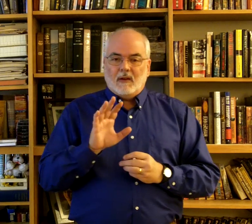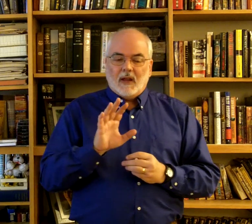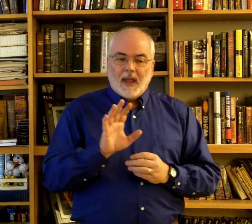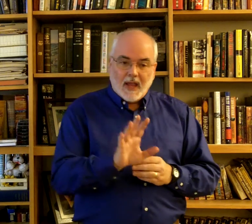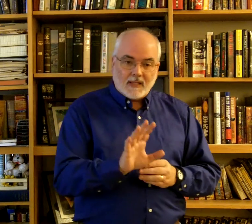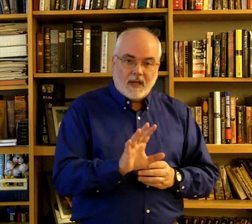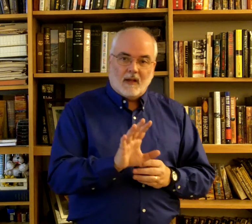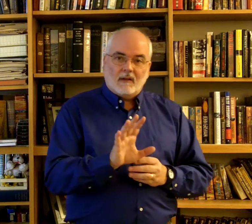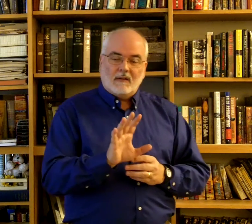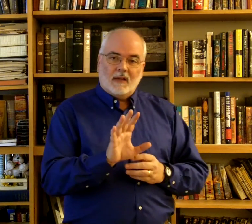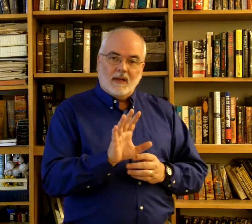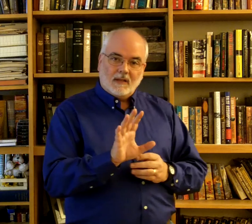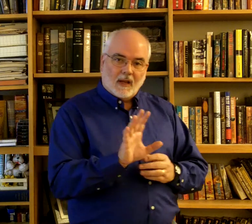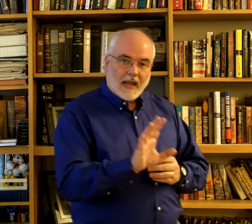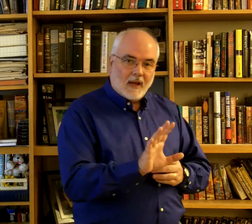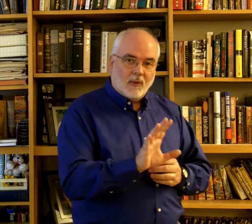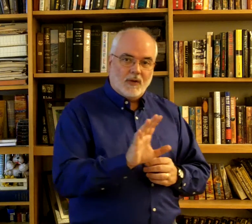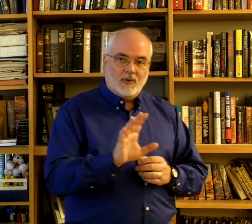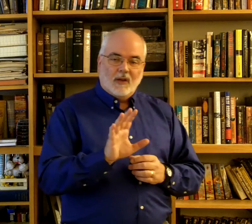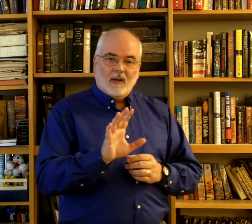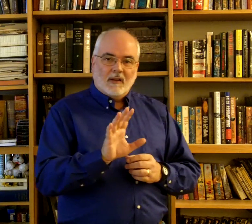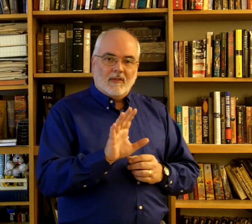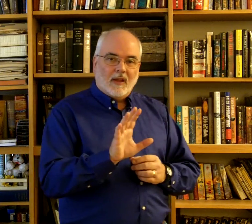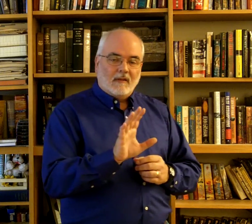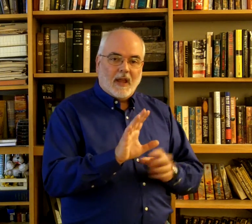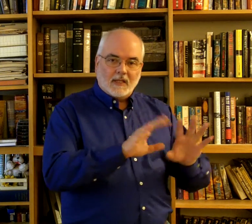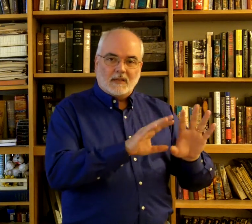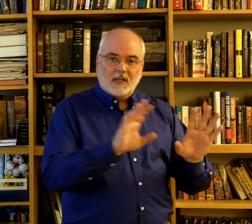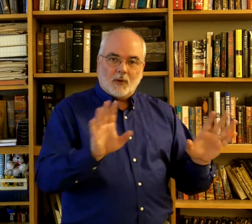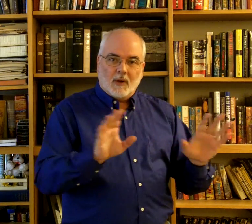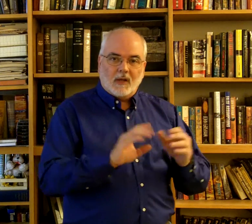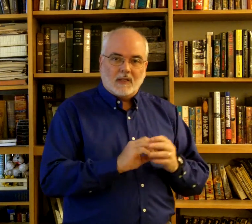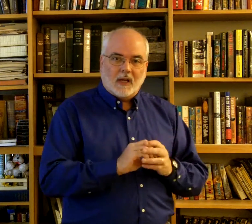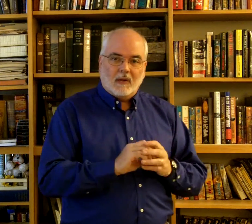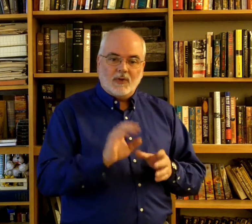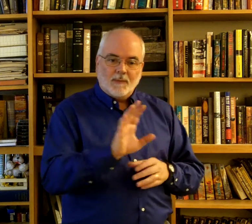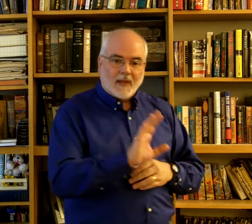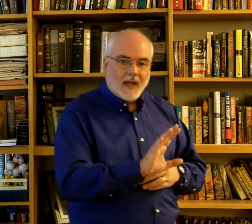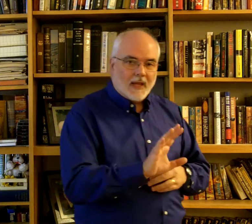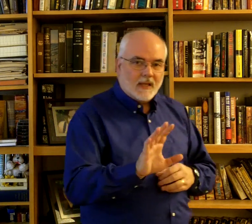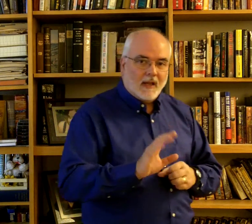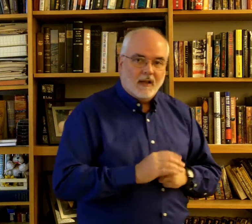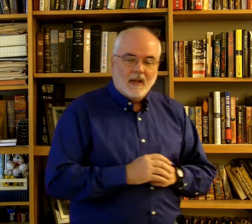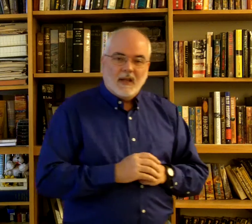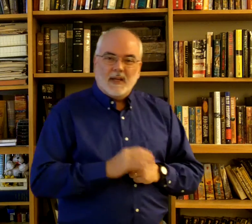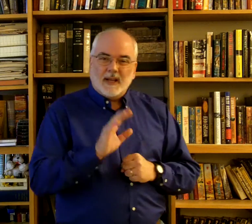ASL is a language that, ASL stands for American Sign Language. ASL is a